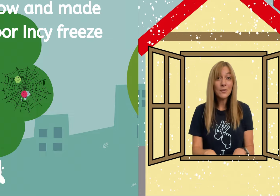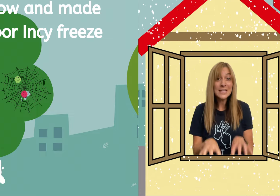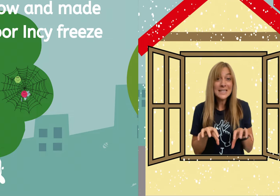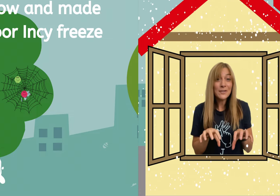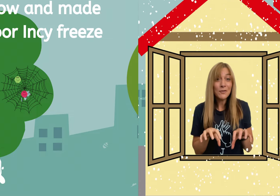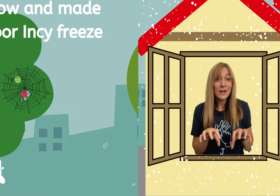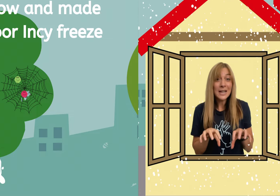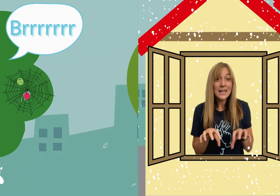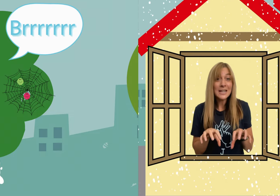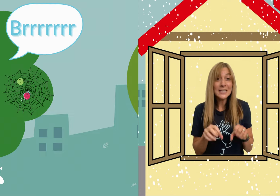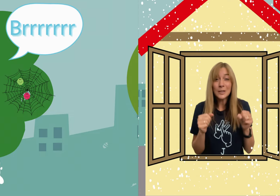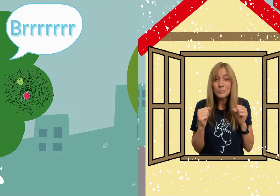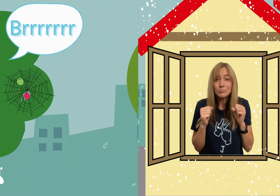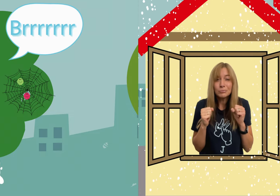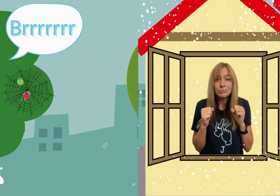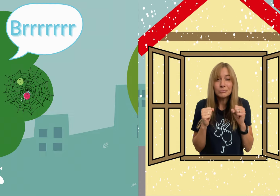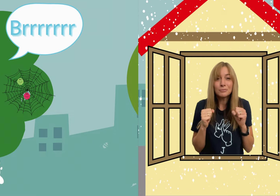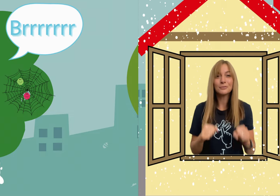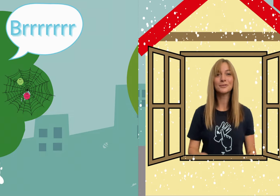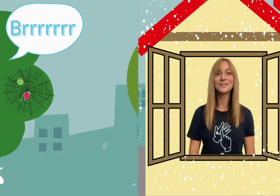made poor Incy freeze